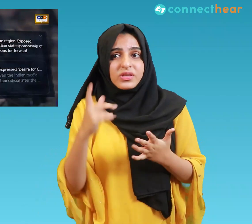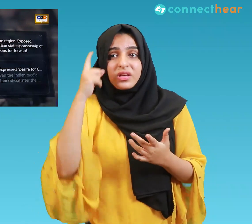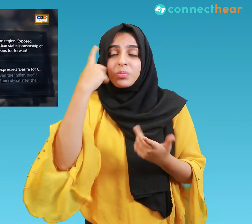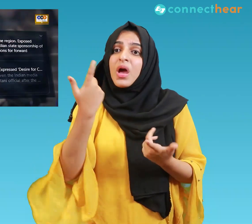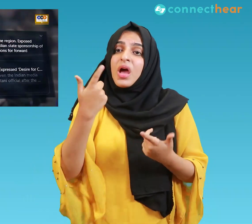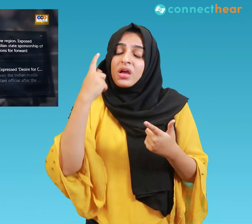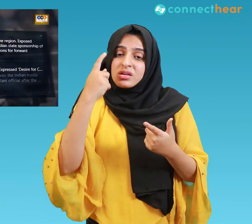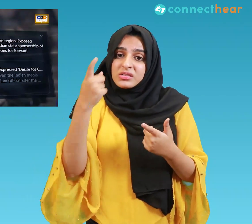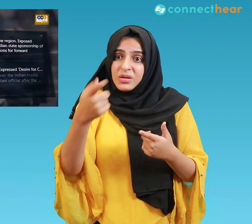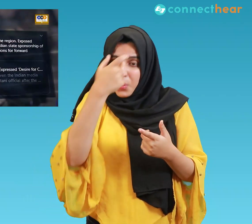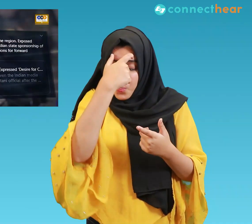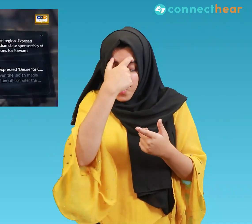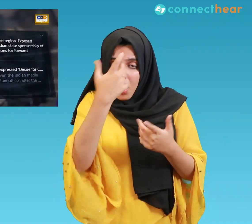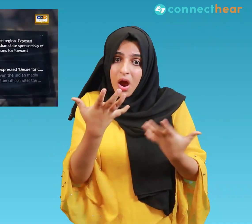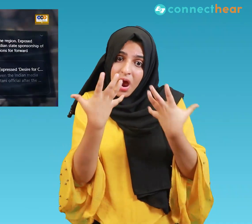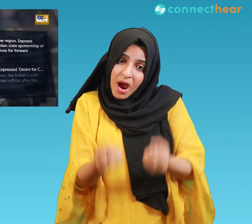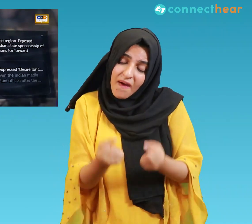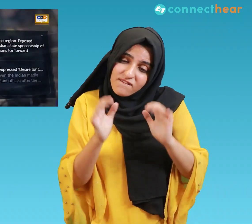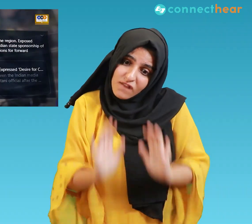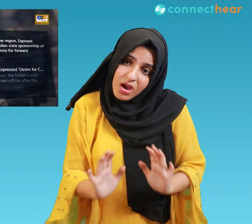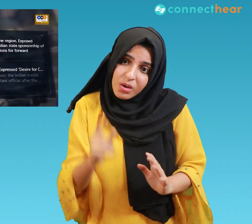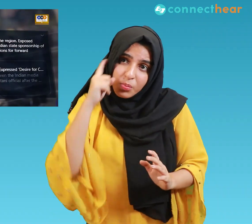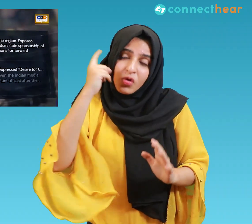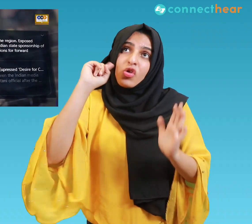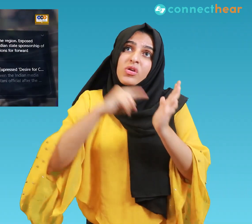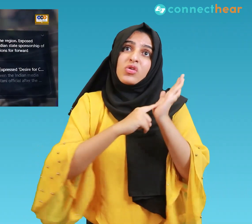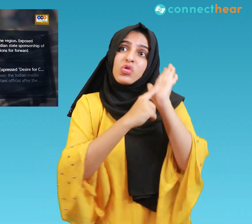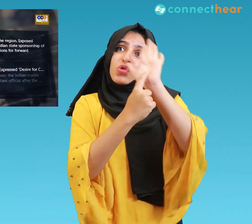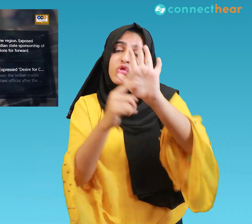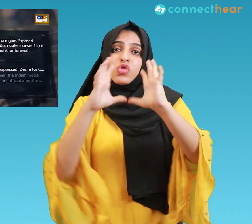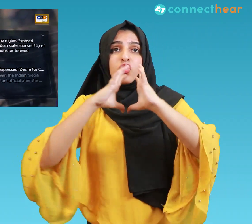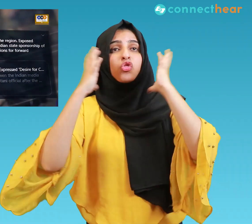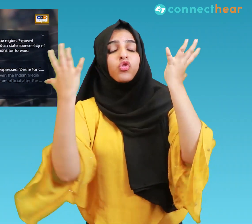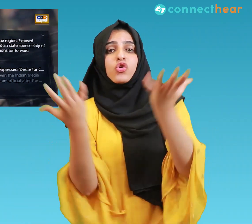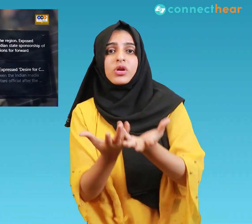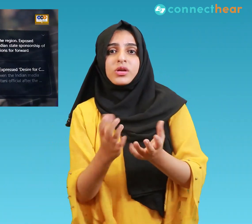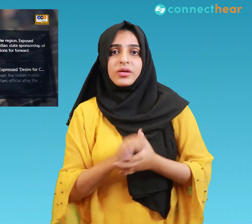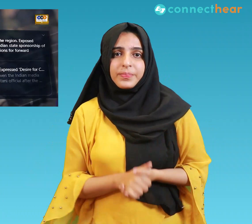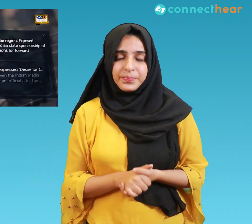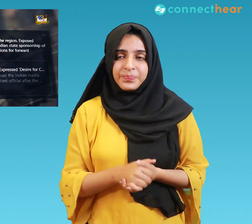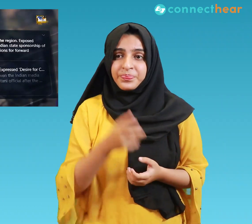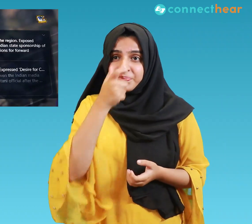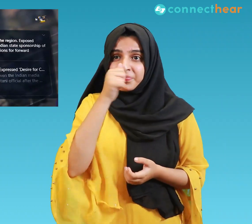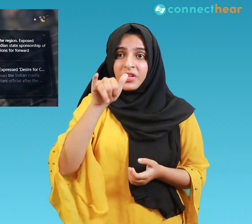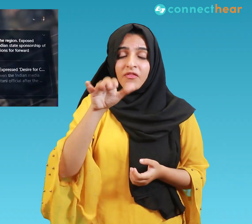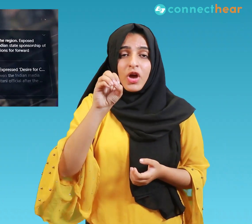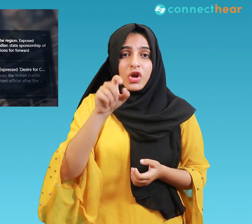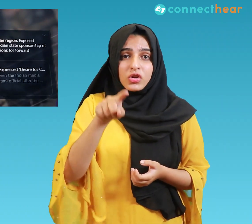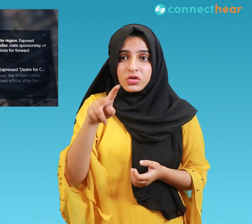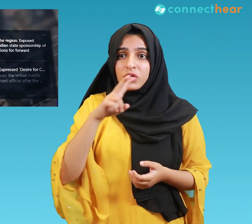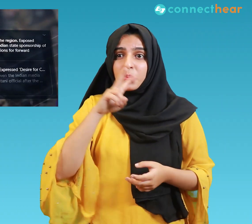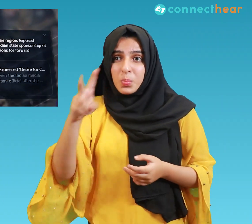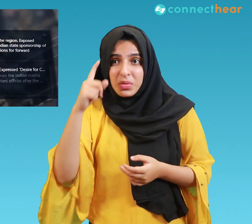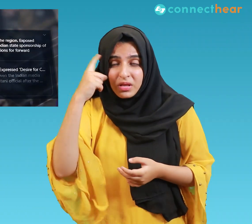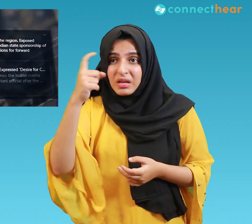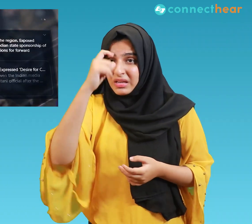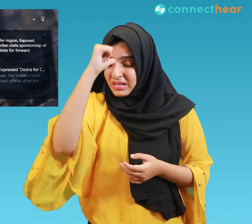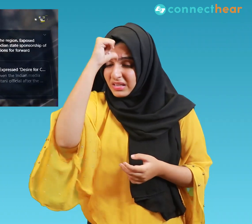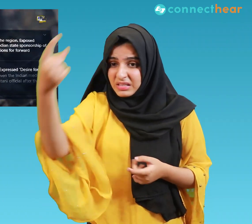and use it to run down Pakistan in front of the world. Mr. Yusuf accused India of inflicting terror on Pakistan. First, he claimed